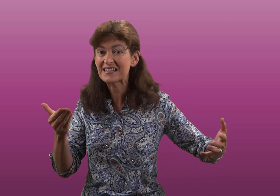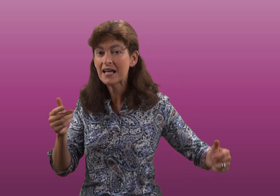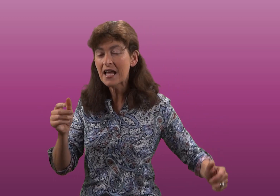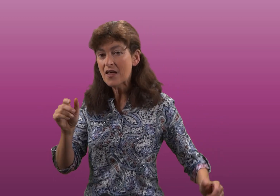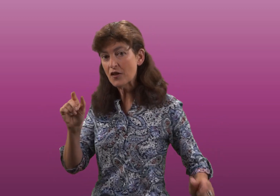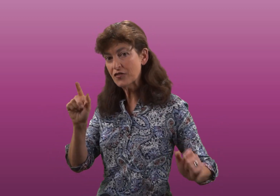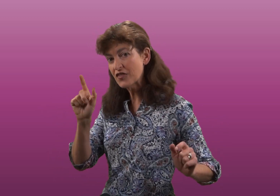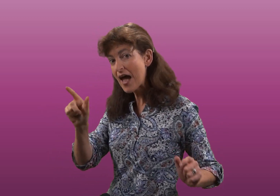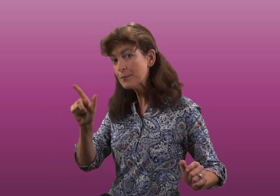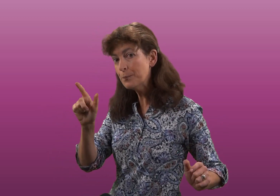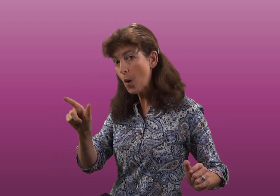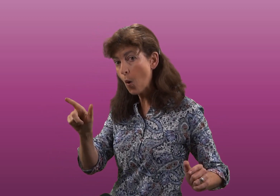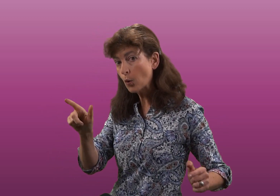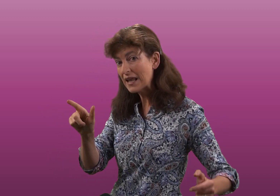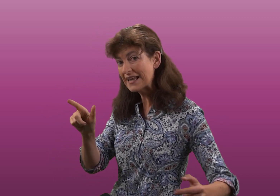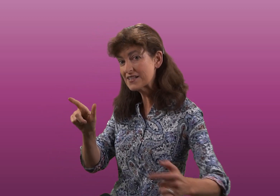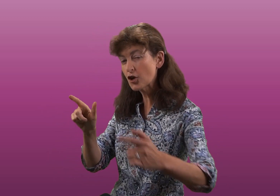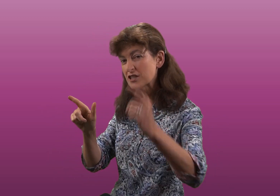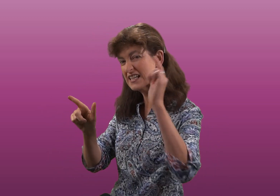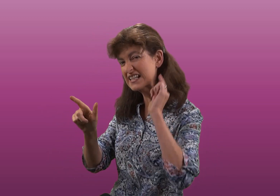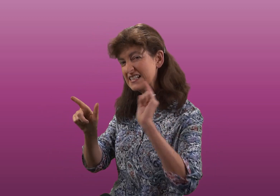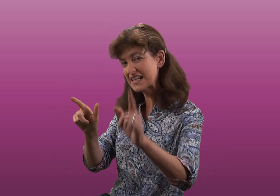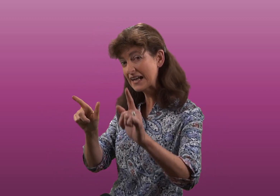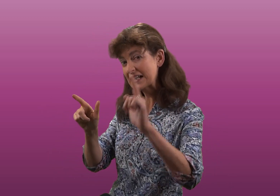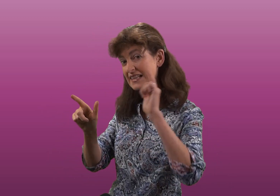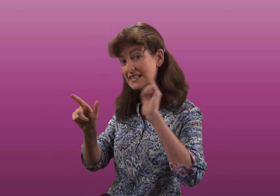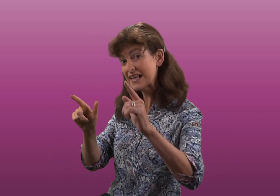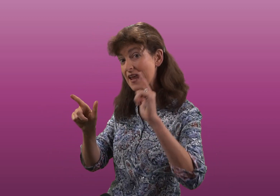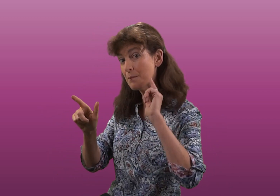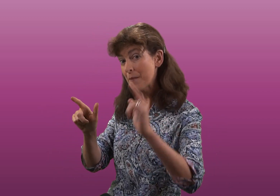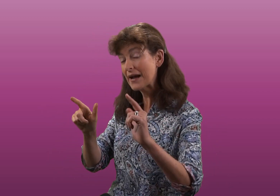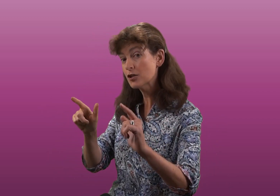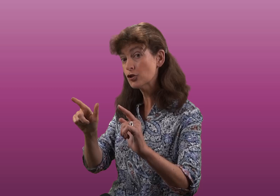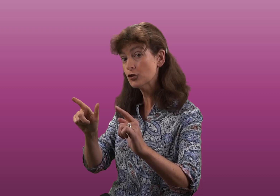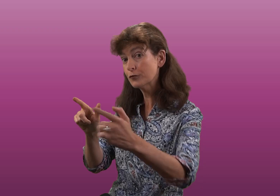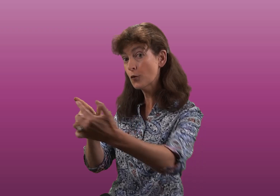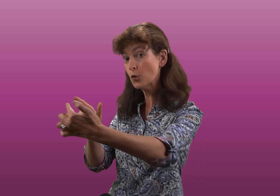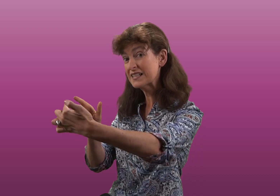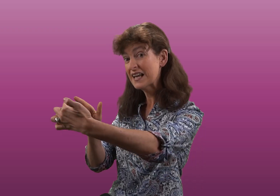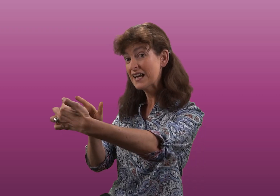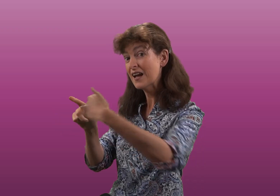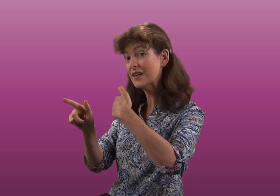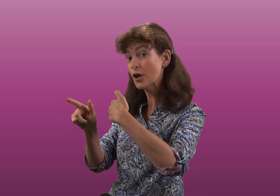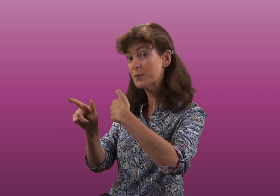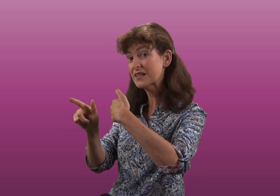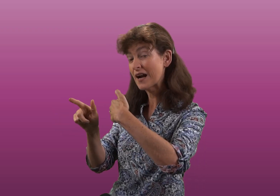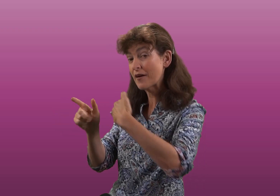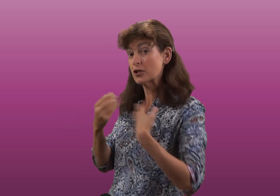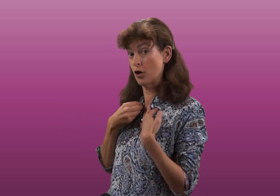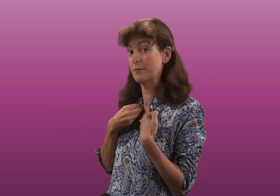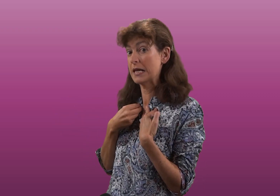that that ball exerted exactly the same magnitude of force in the opposite direction on me.